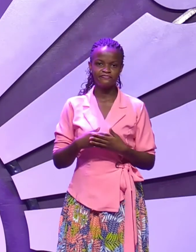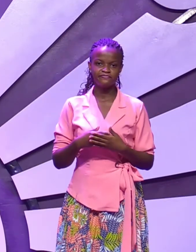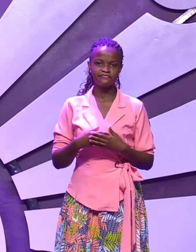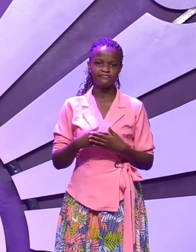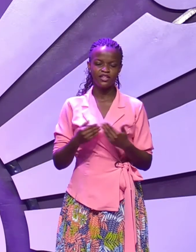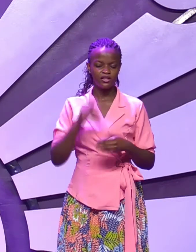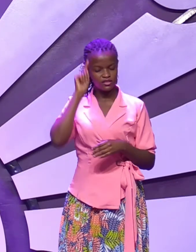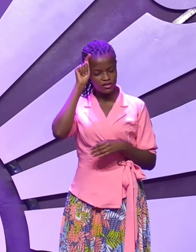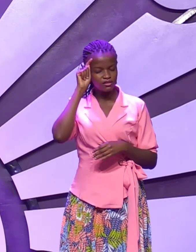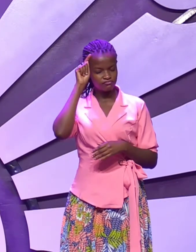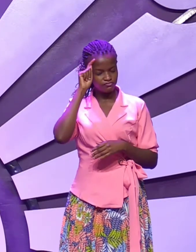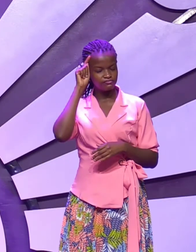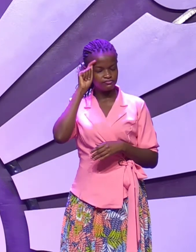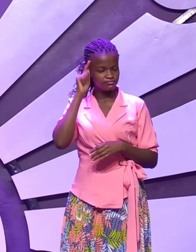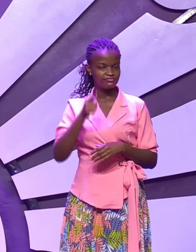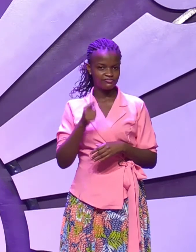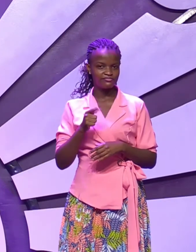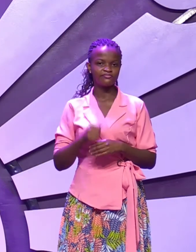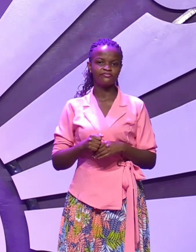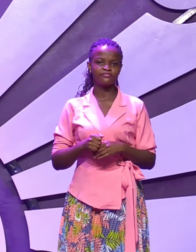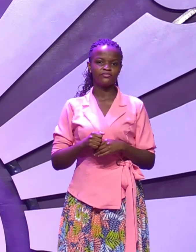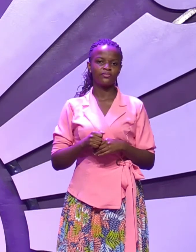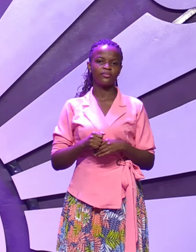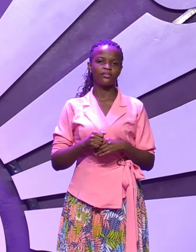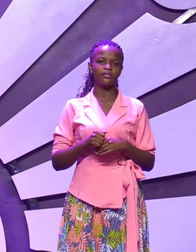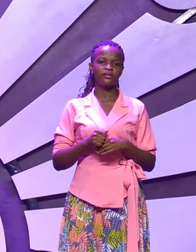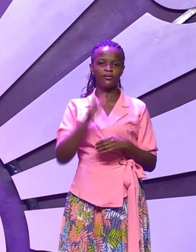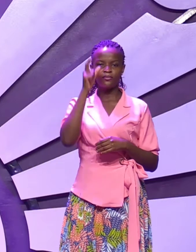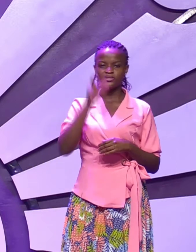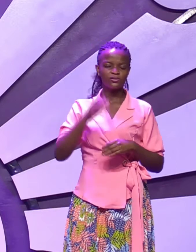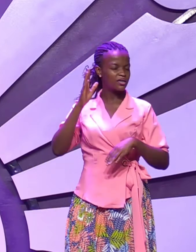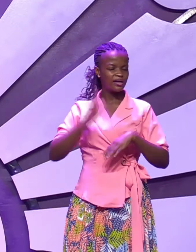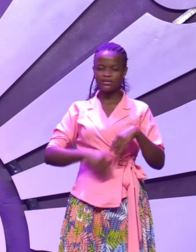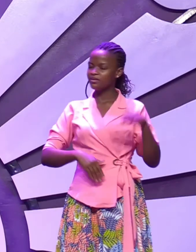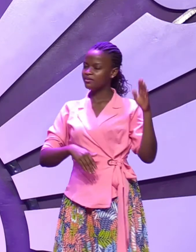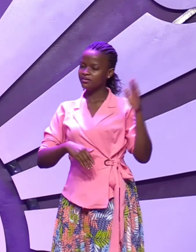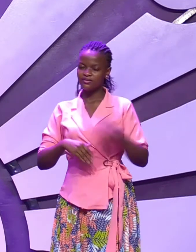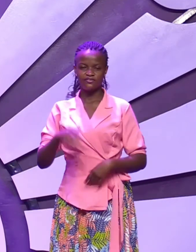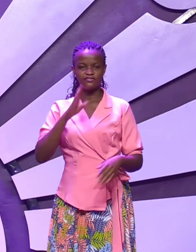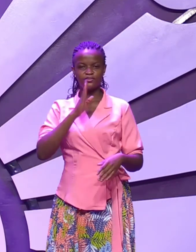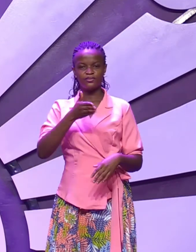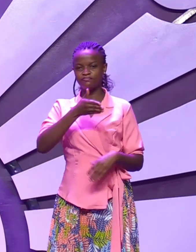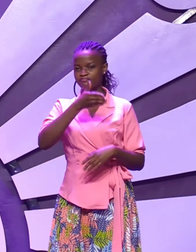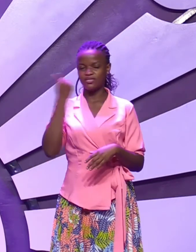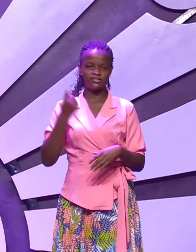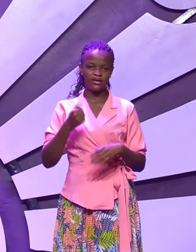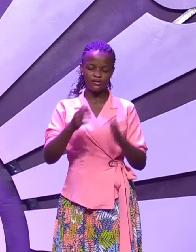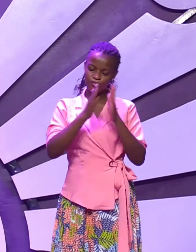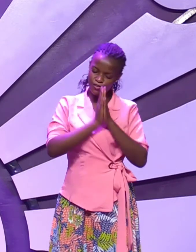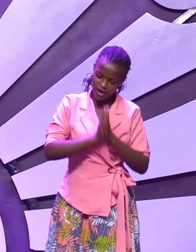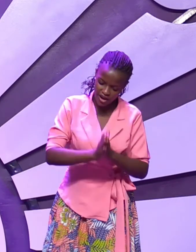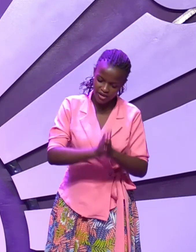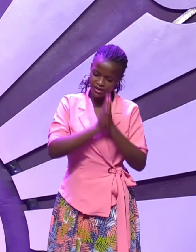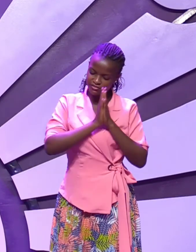think about that someone cannot get better and we prayed and prayed